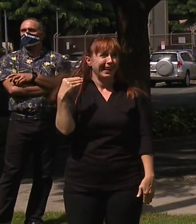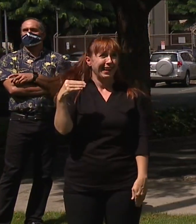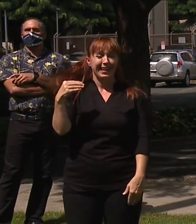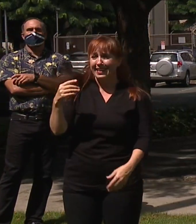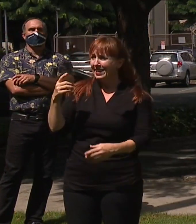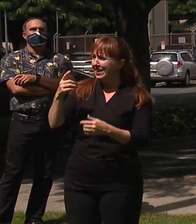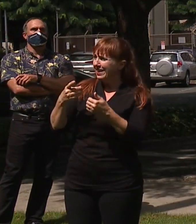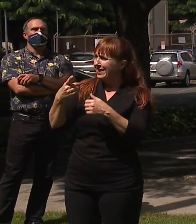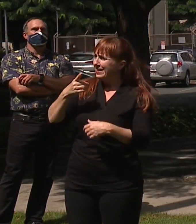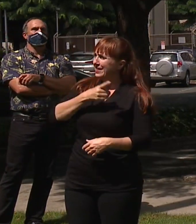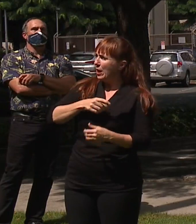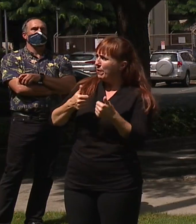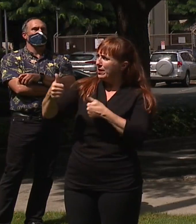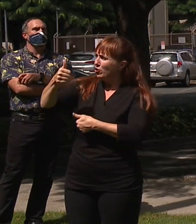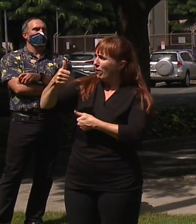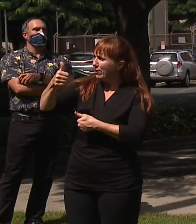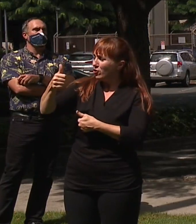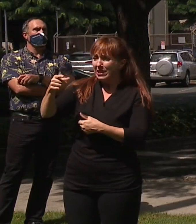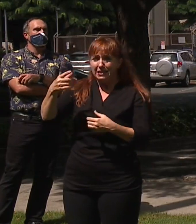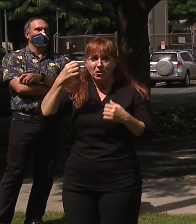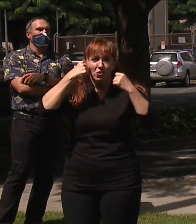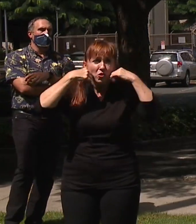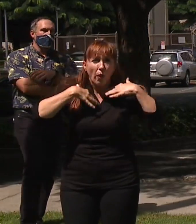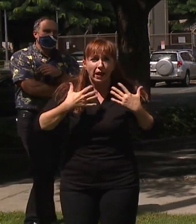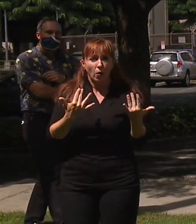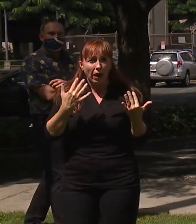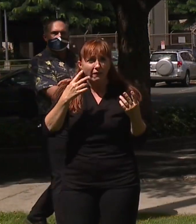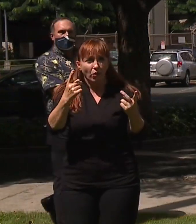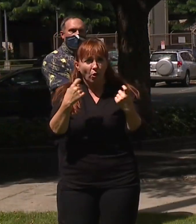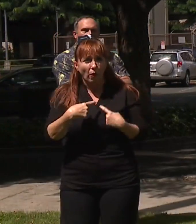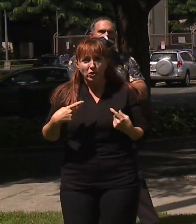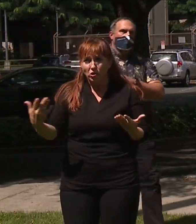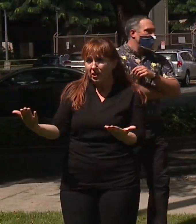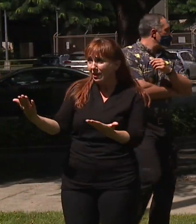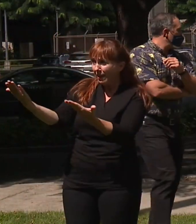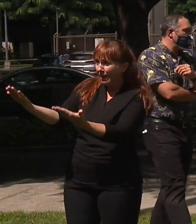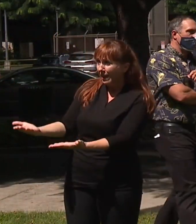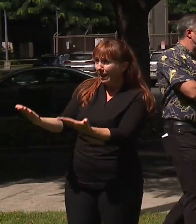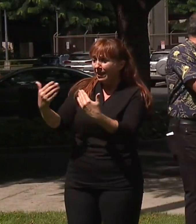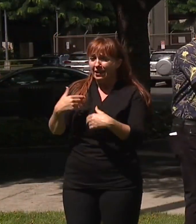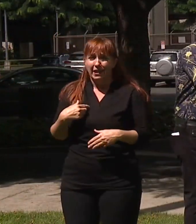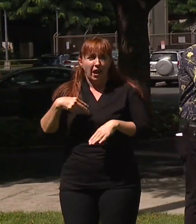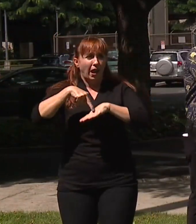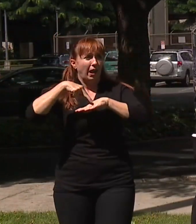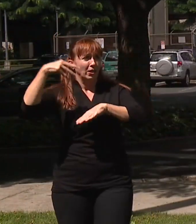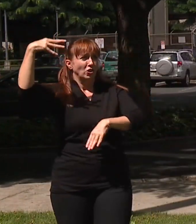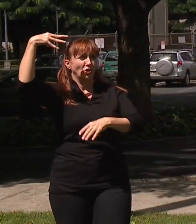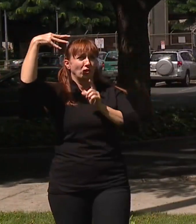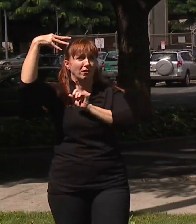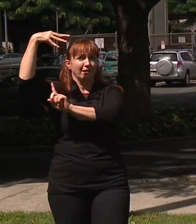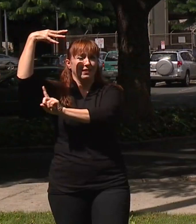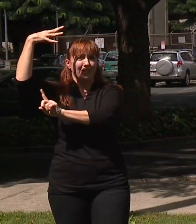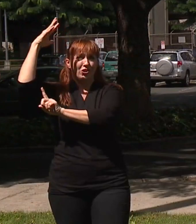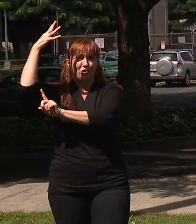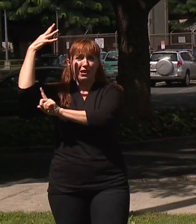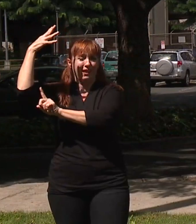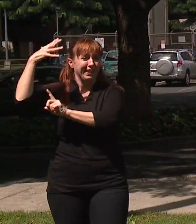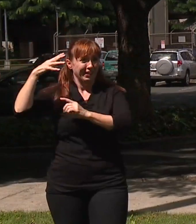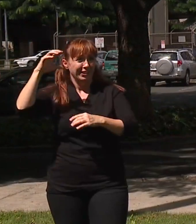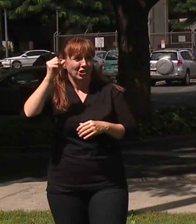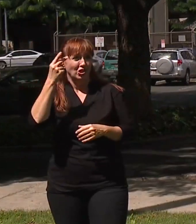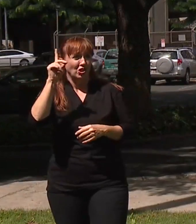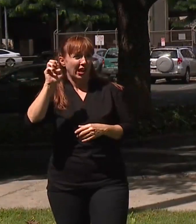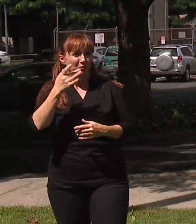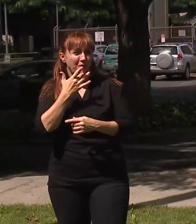He came over, he's sweating, he's waiting for that question. He's the design infrastructure. And then, Nicole, Nicole